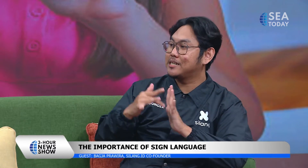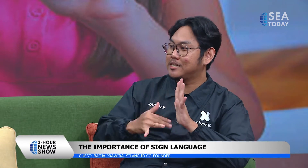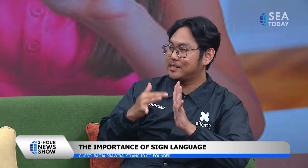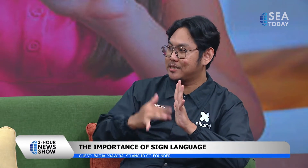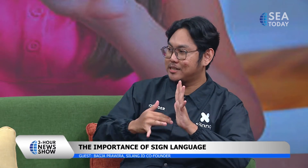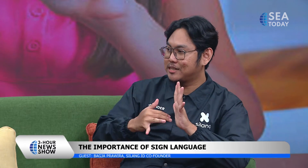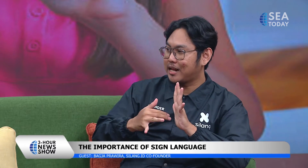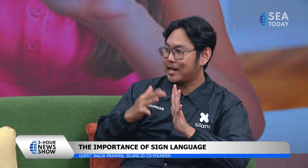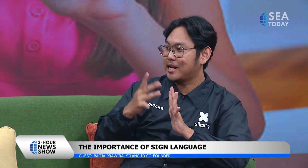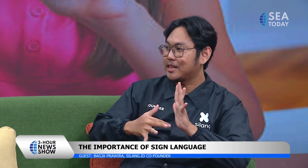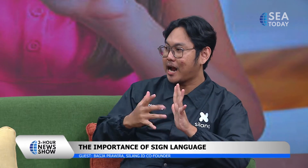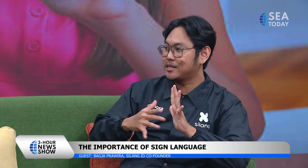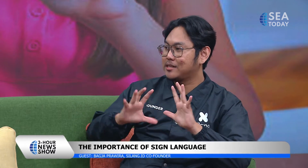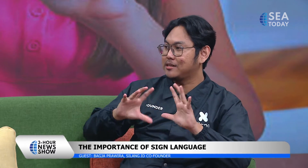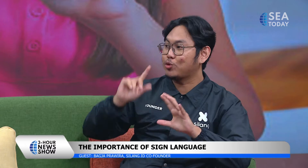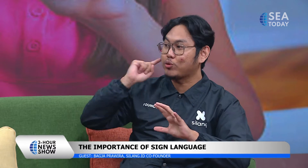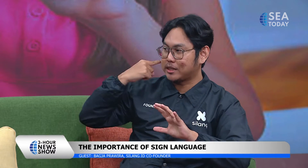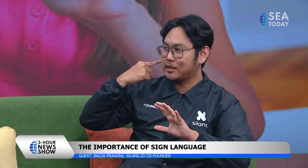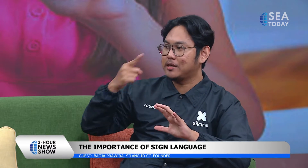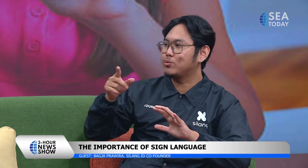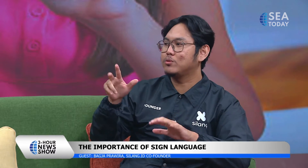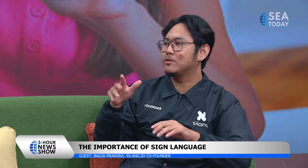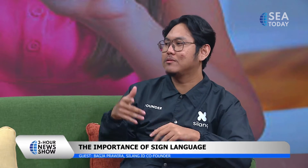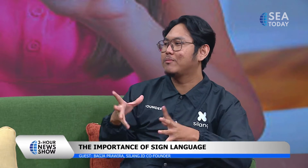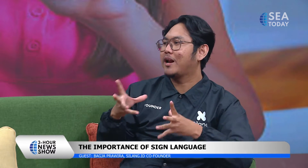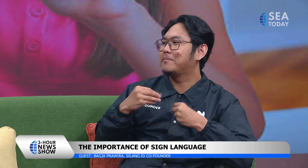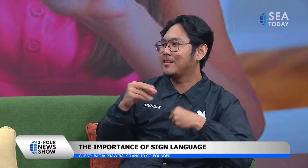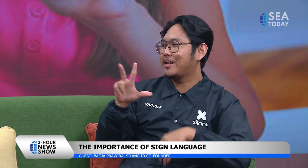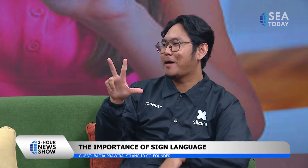got the data and we analyzed the data that uh